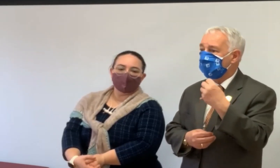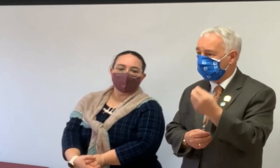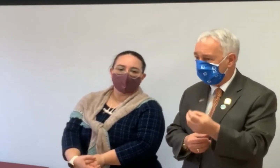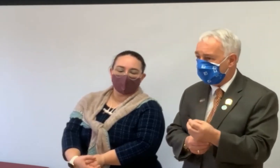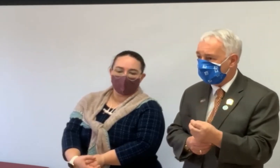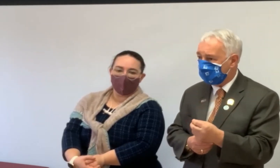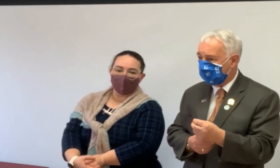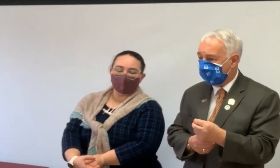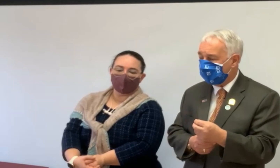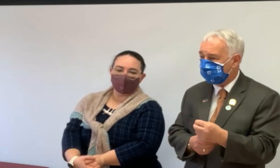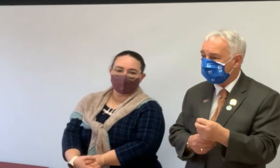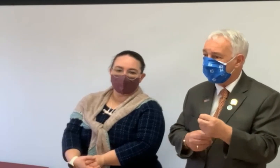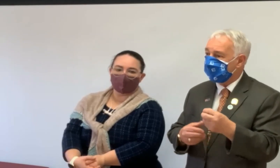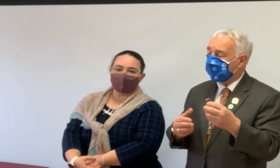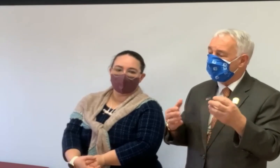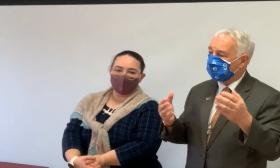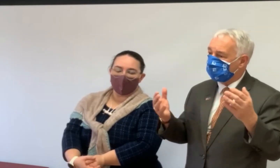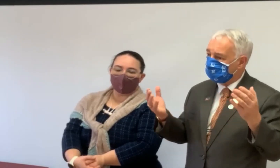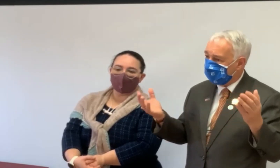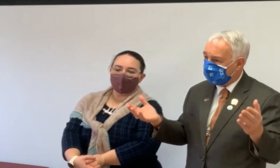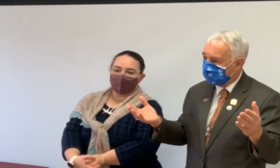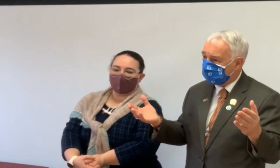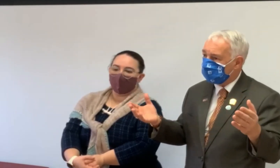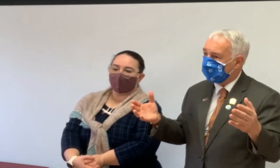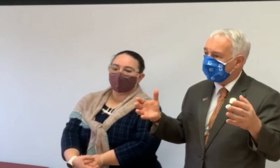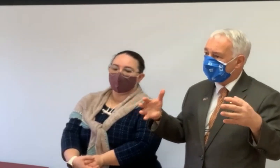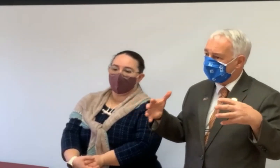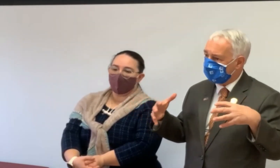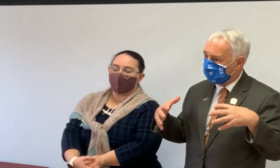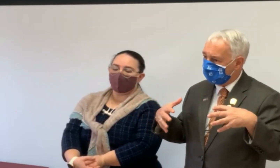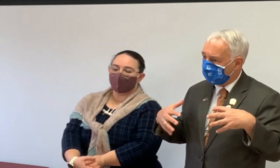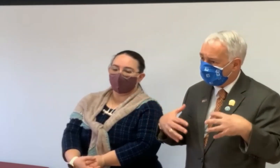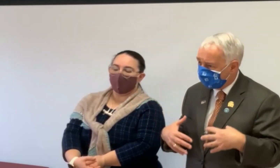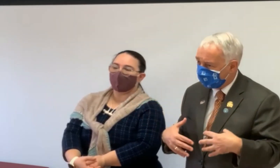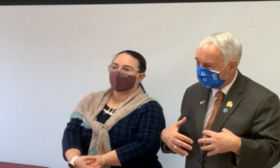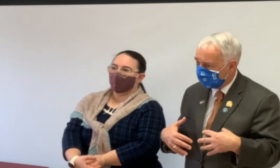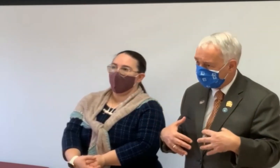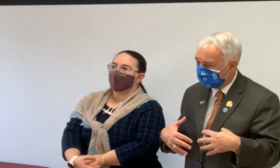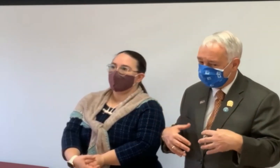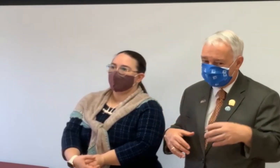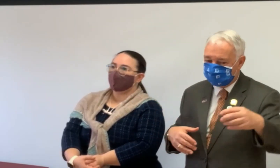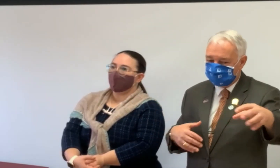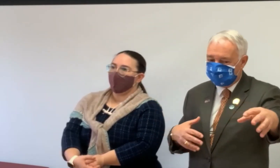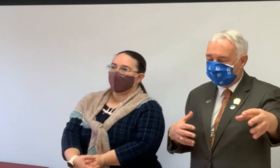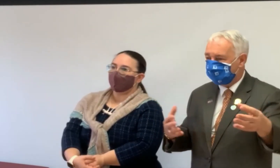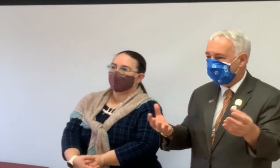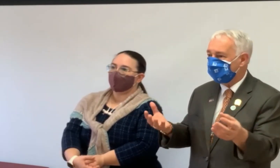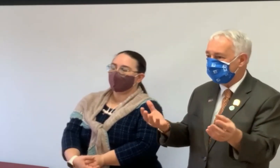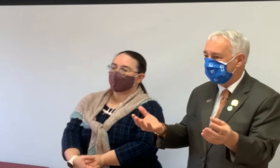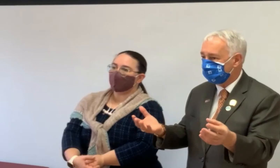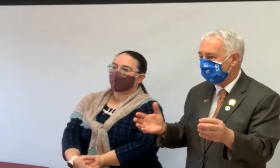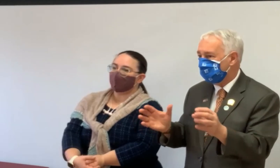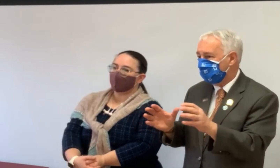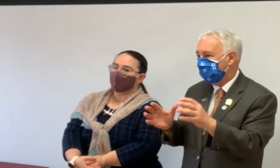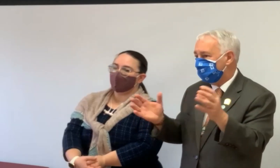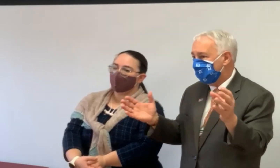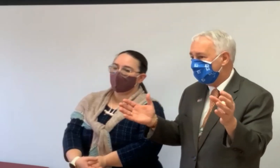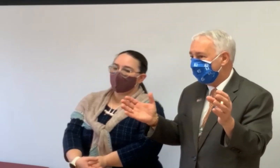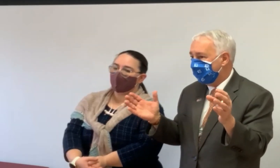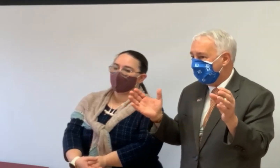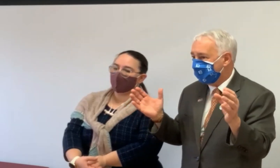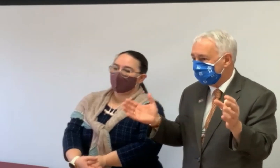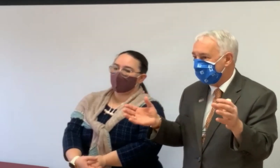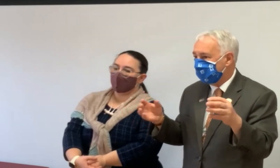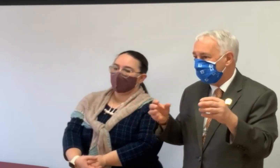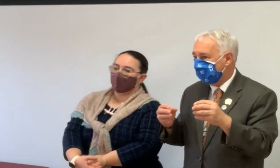to negotiate on your behalf, to treat you like you're our family. That's what we have. We have our little slogan. We